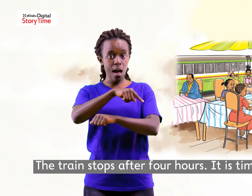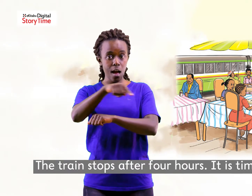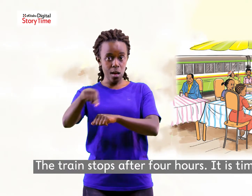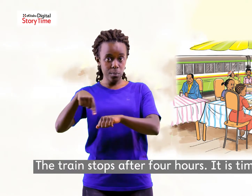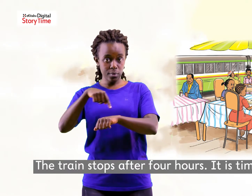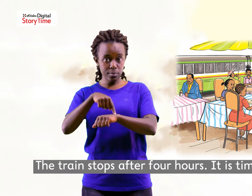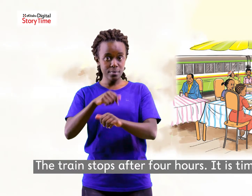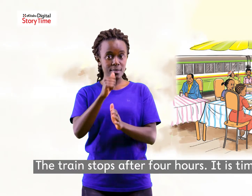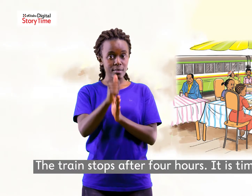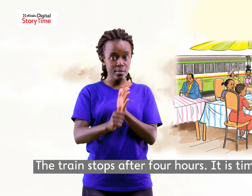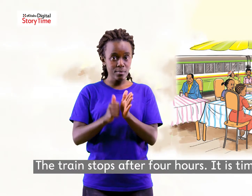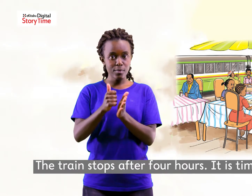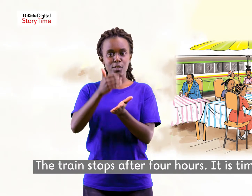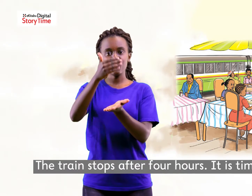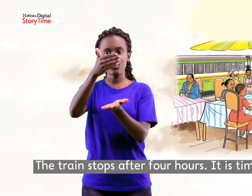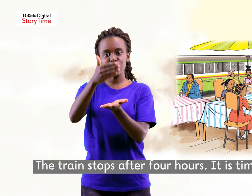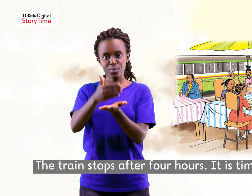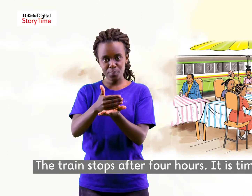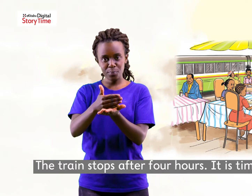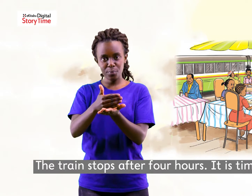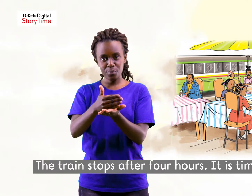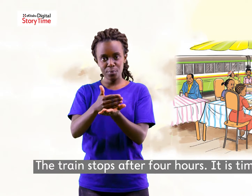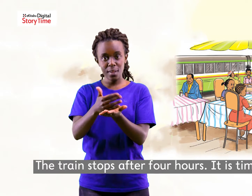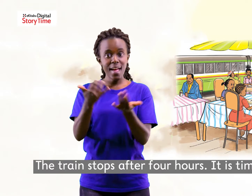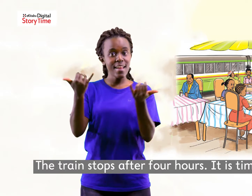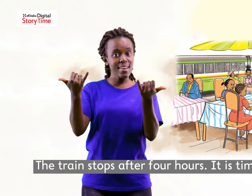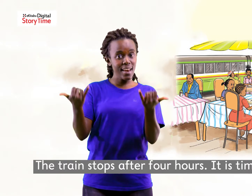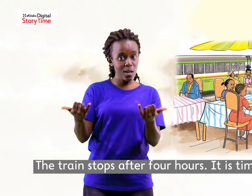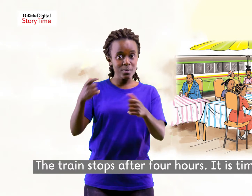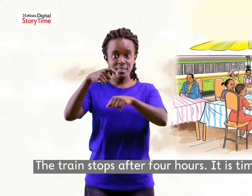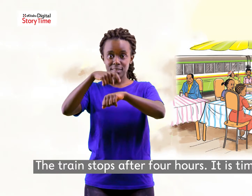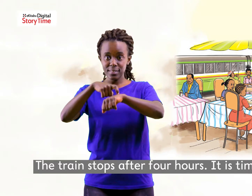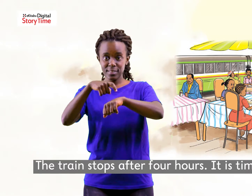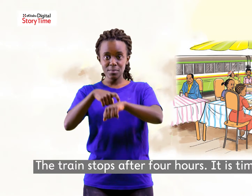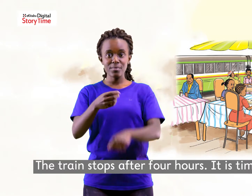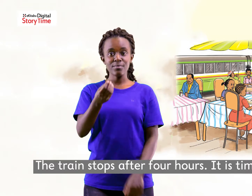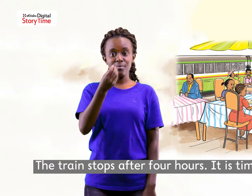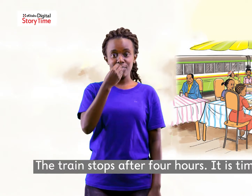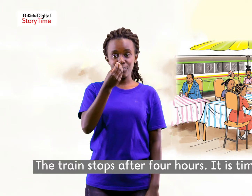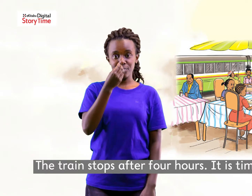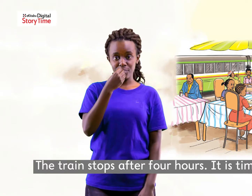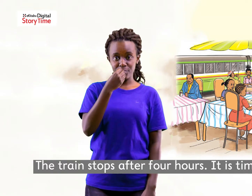The train stops after 4 hours. It is time to eat.